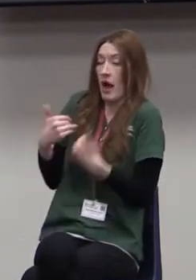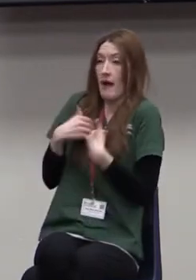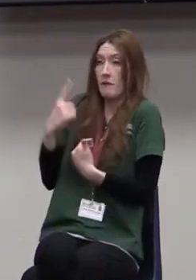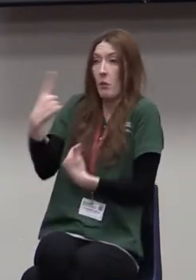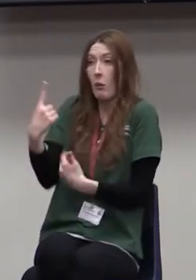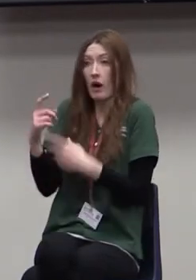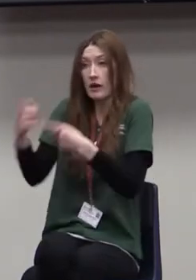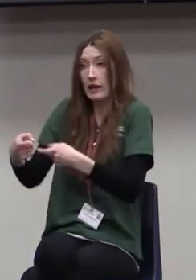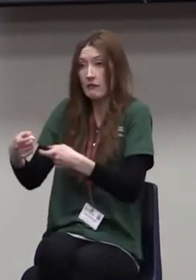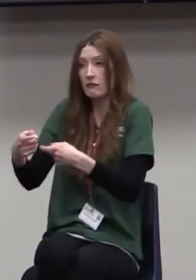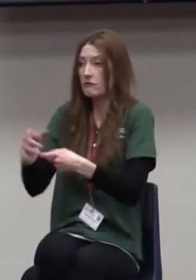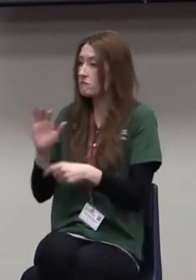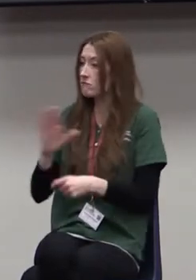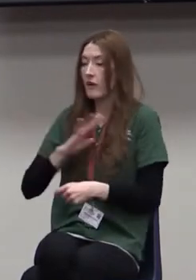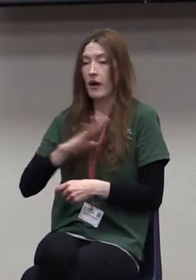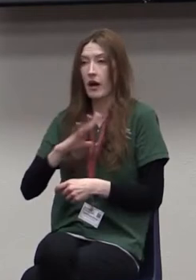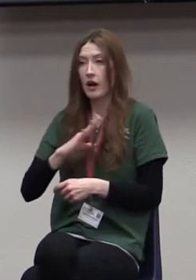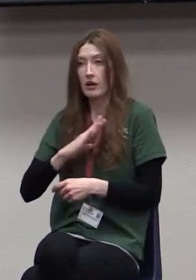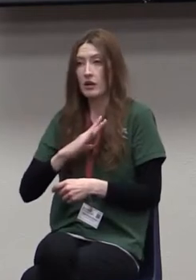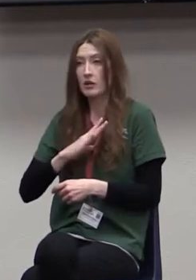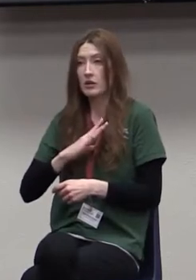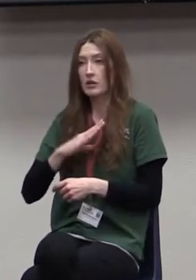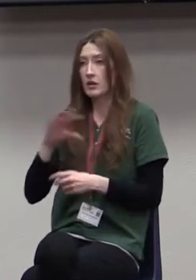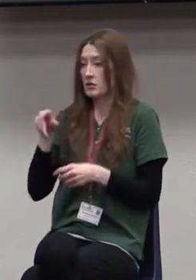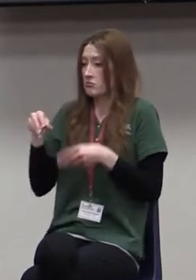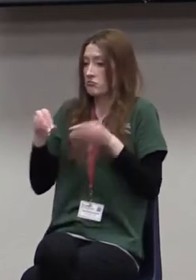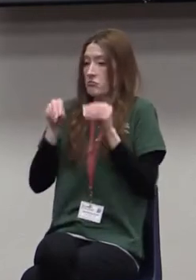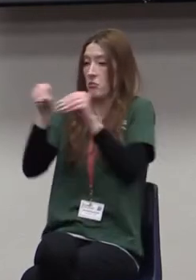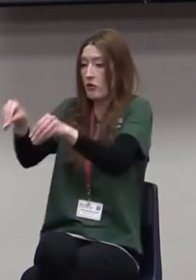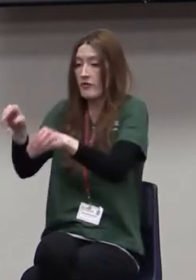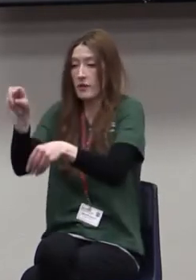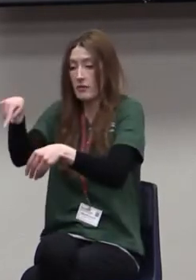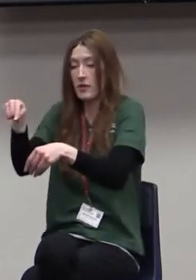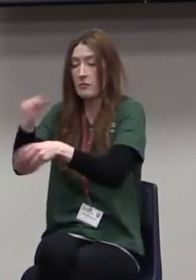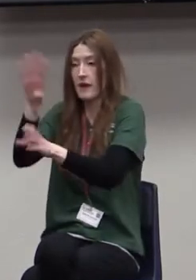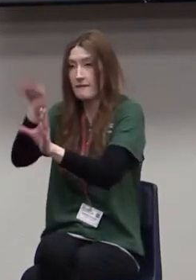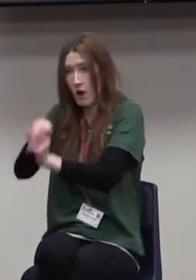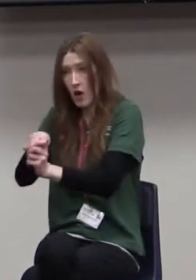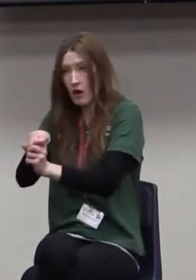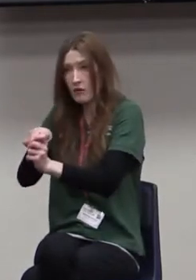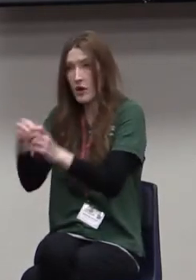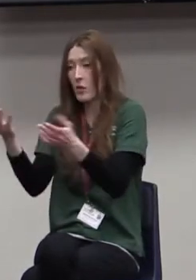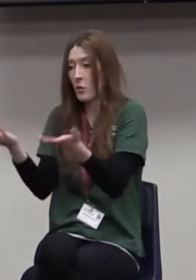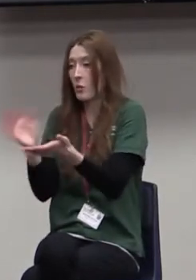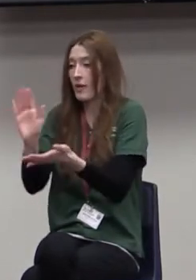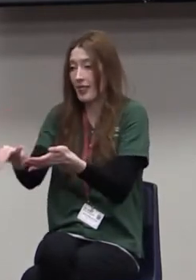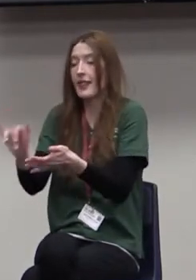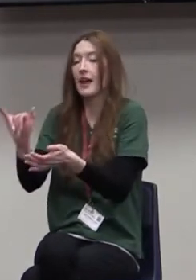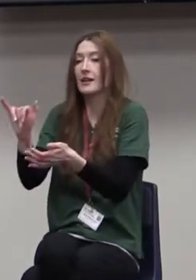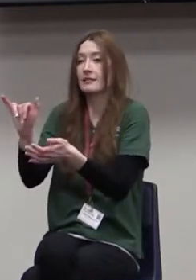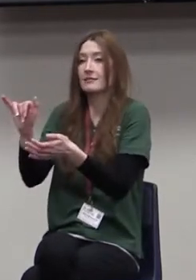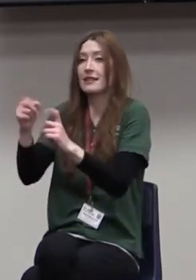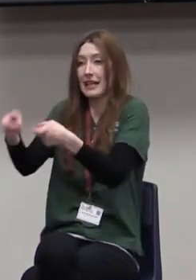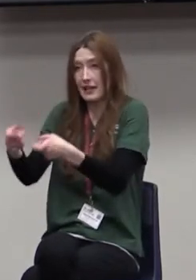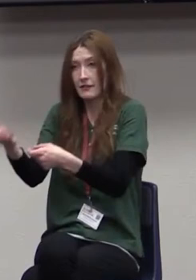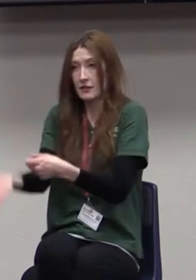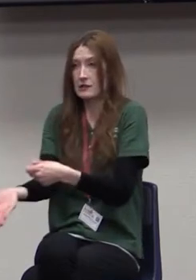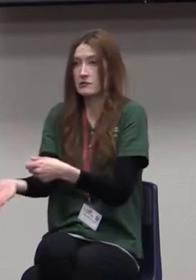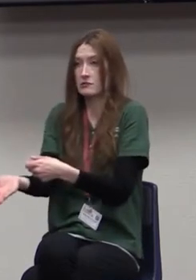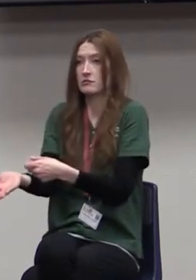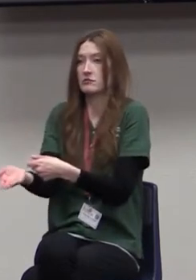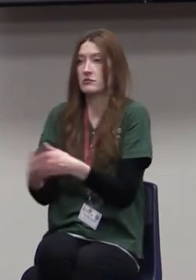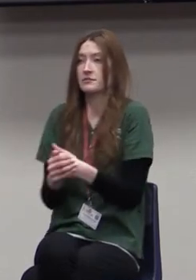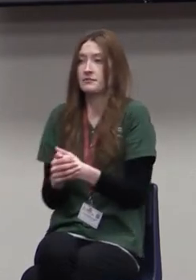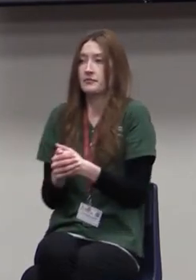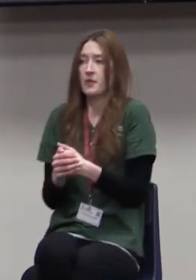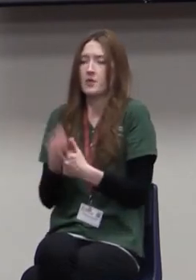Plug them in and let them do that, even if it's only once a year they're doing it because it will make a difference and they will love it. But